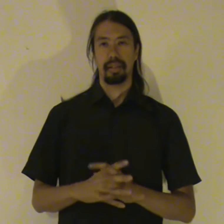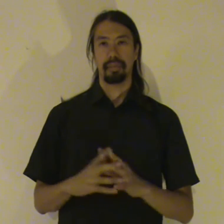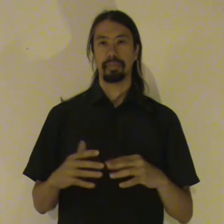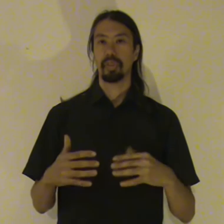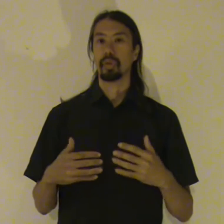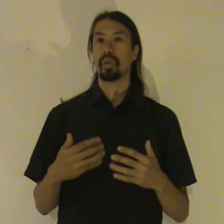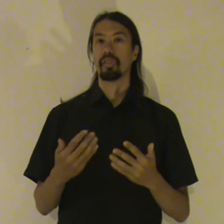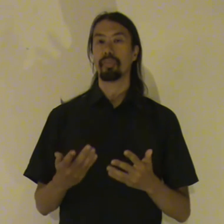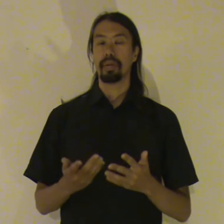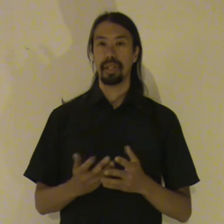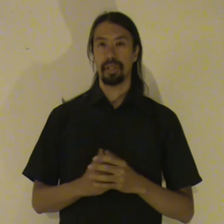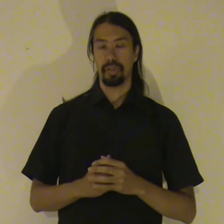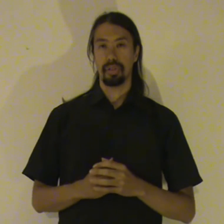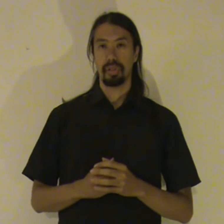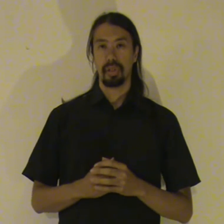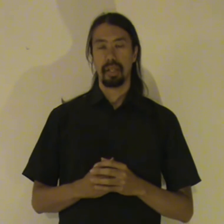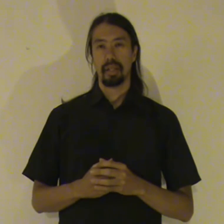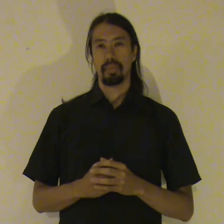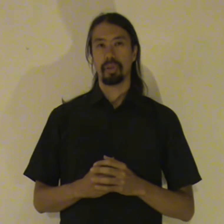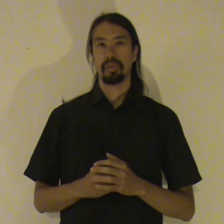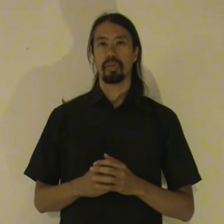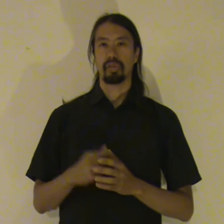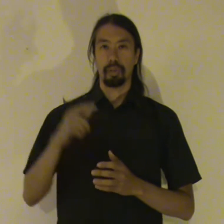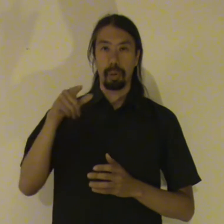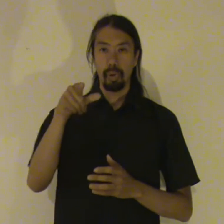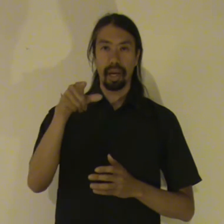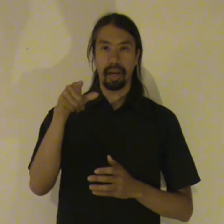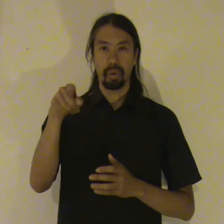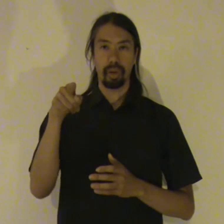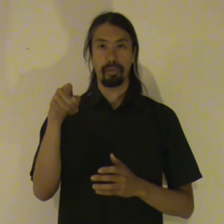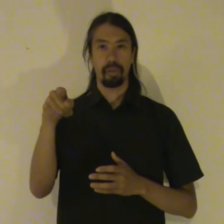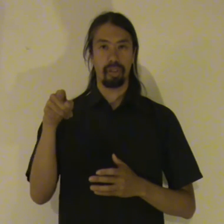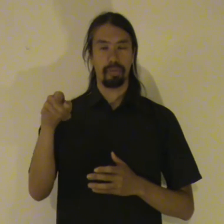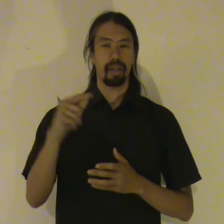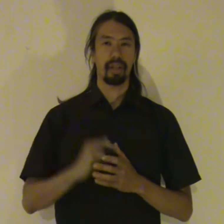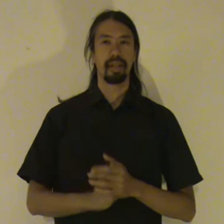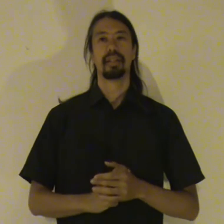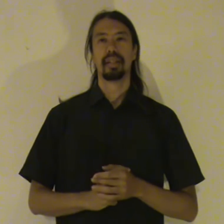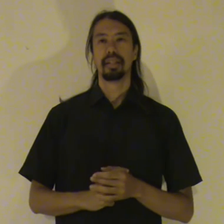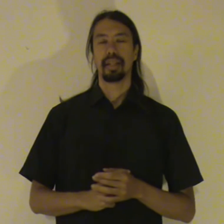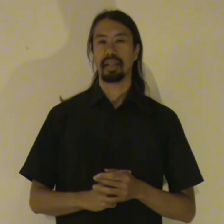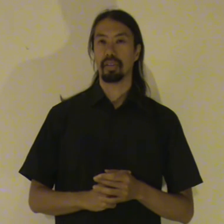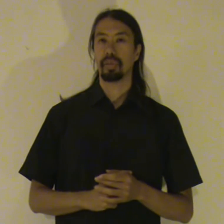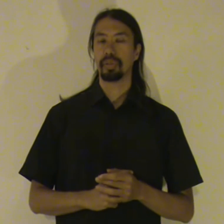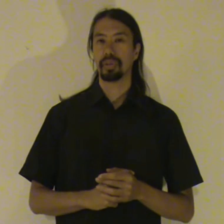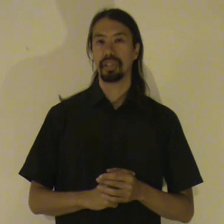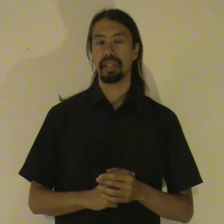This requires some patience. Because if you start poking and looking for something. Then that is what you will see.